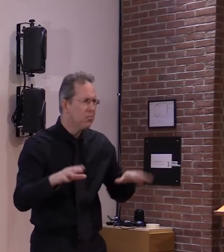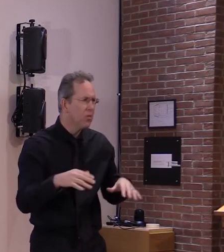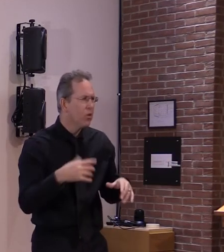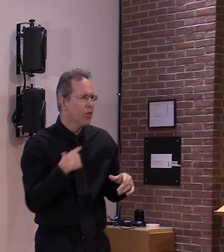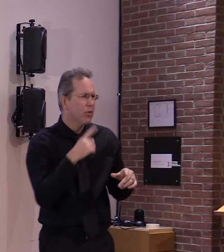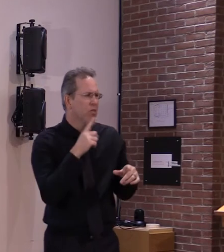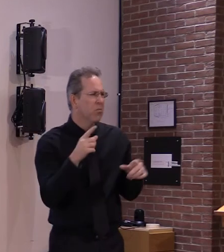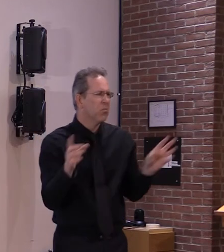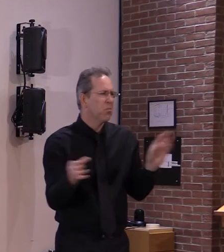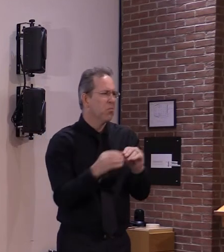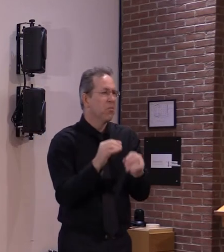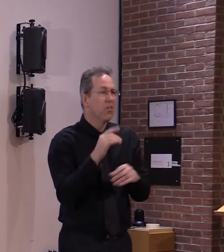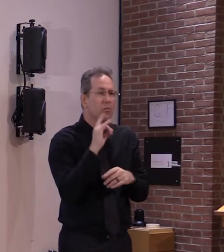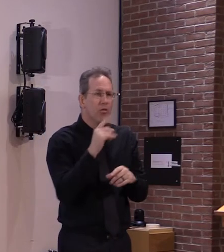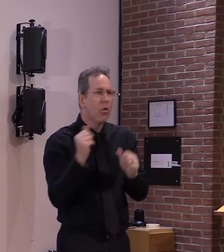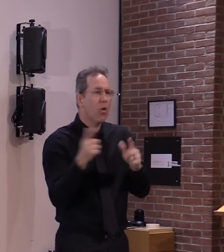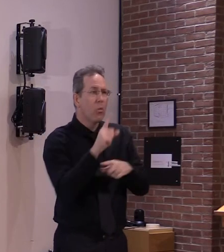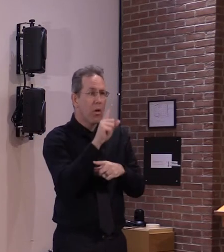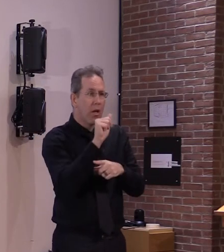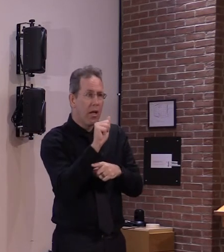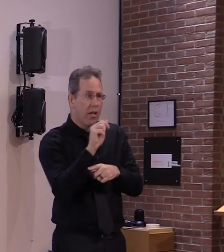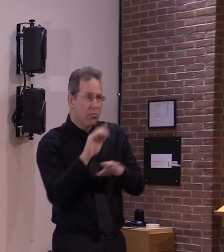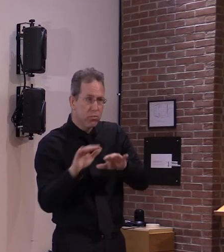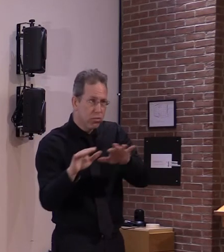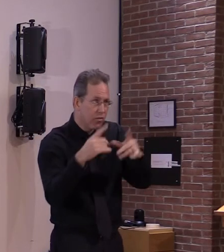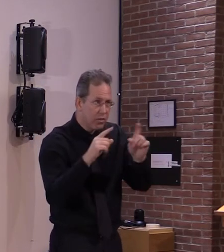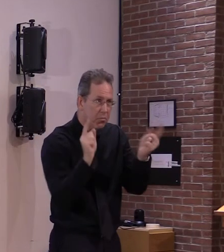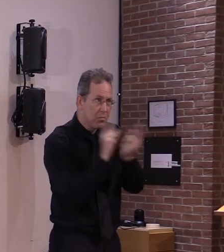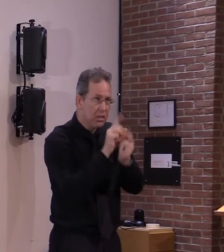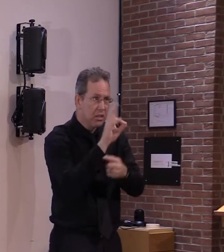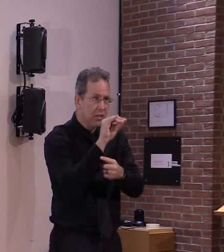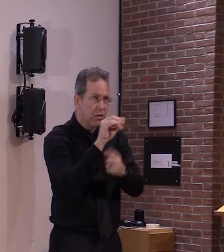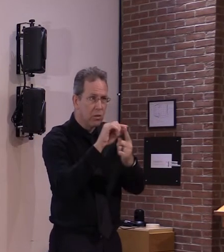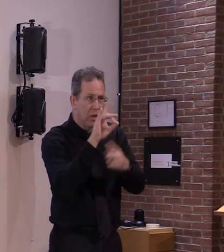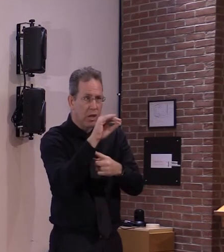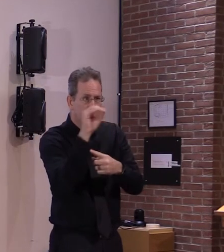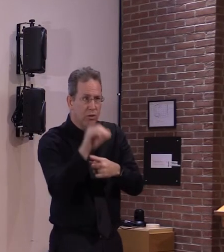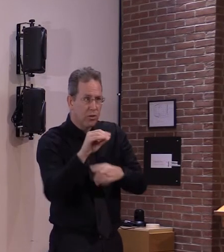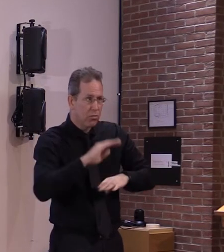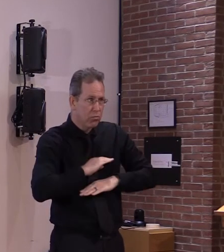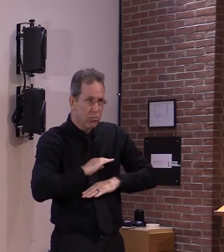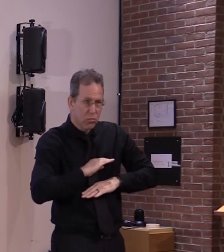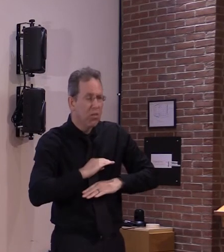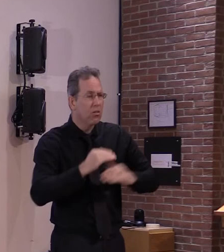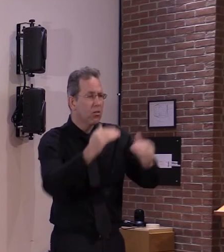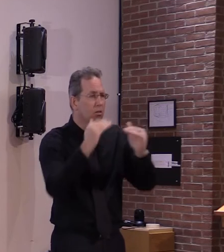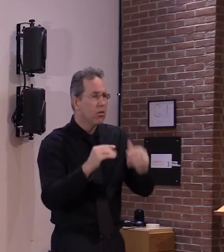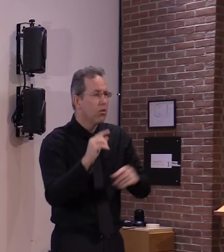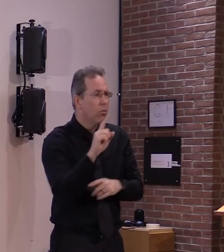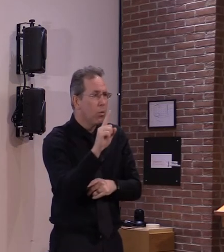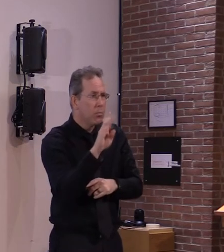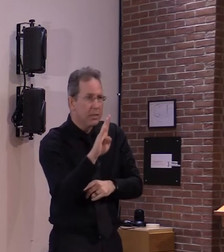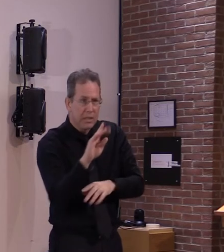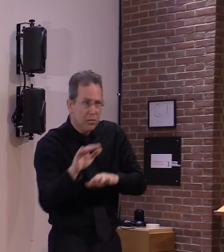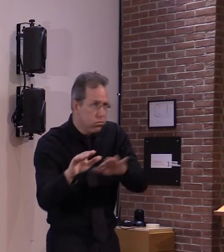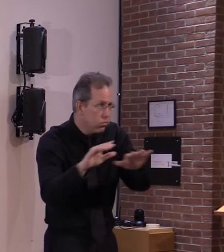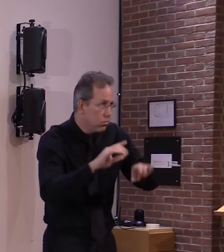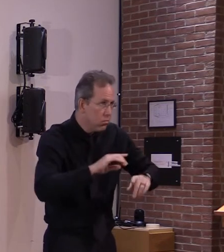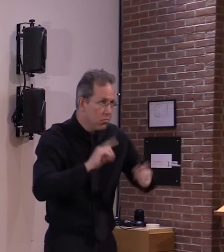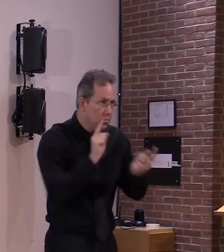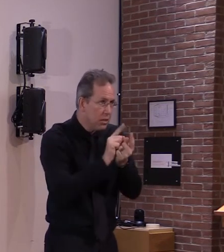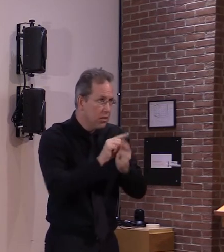factor keep in mind that to really you know finish 1a requires all of the